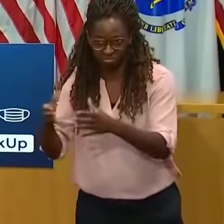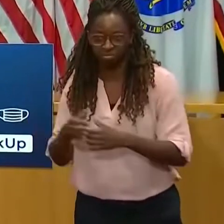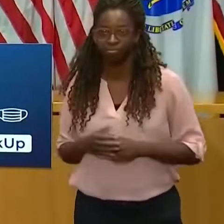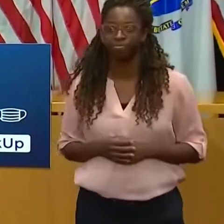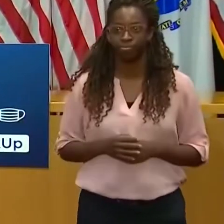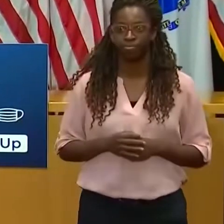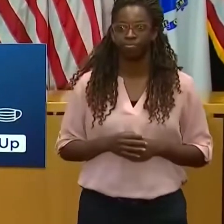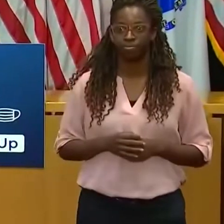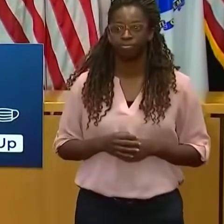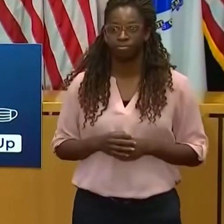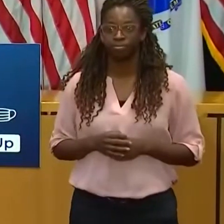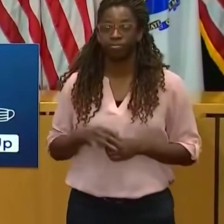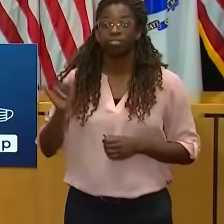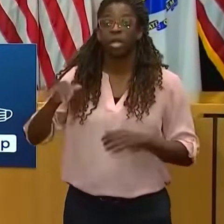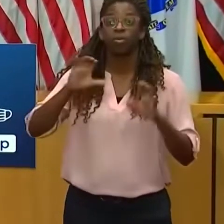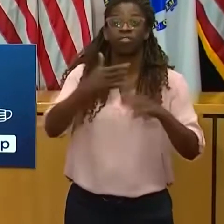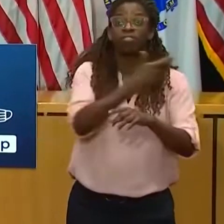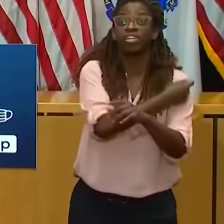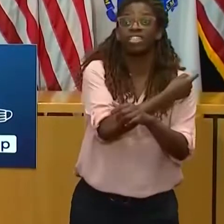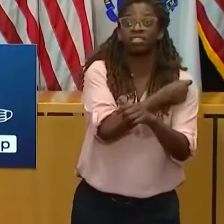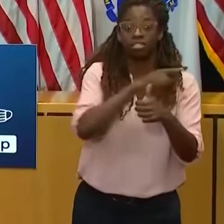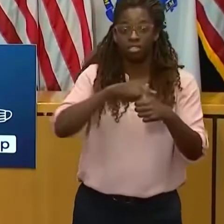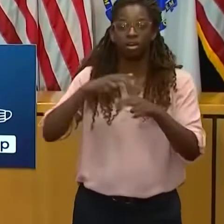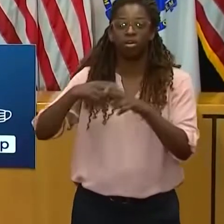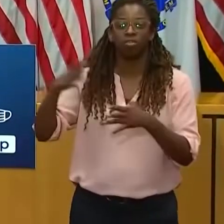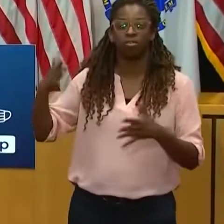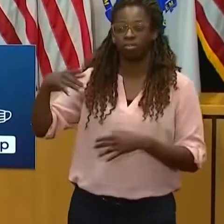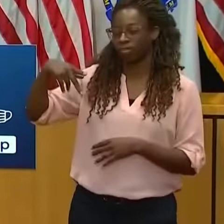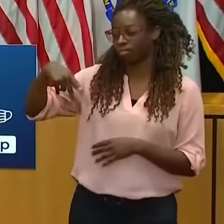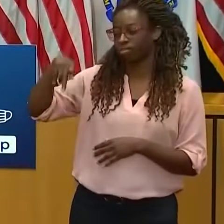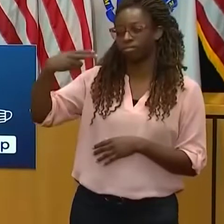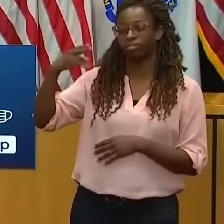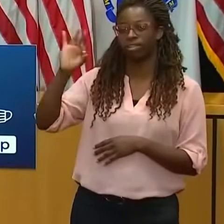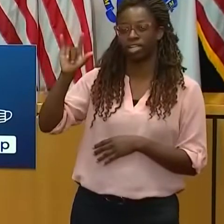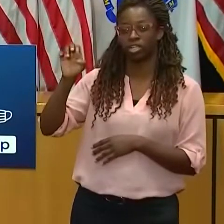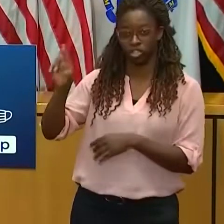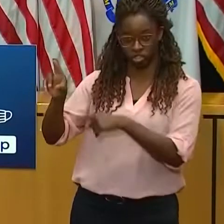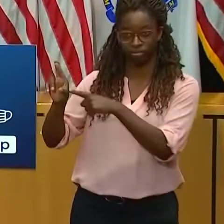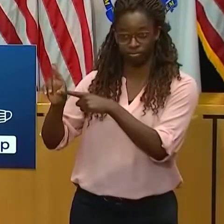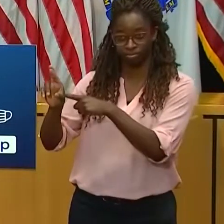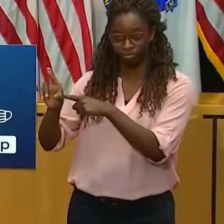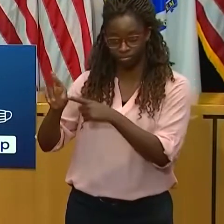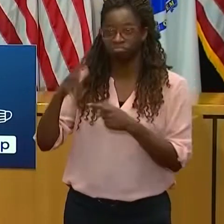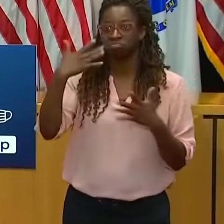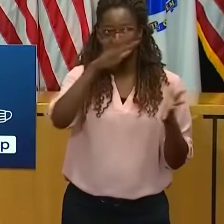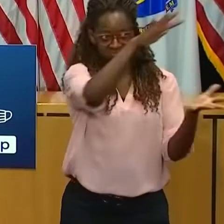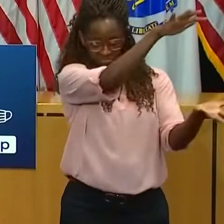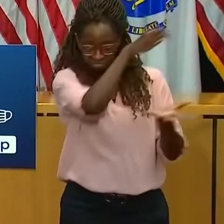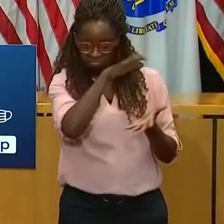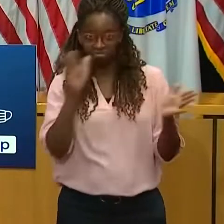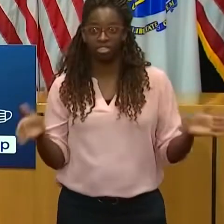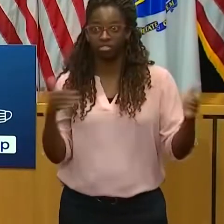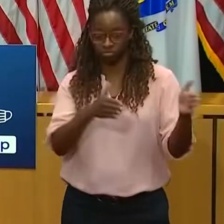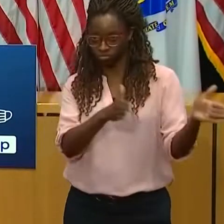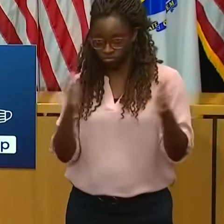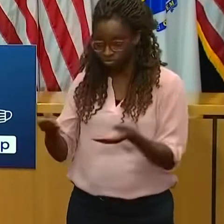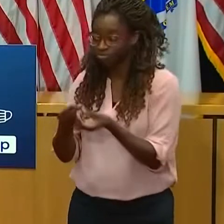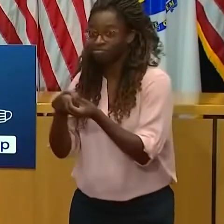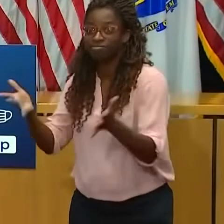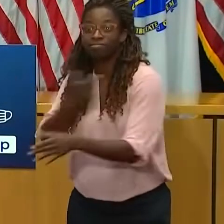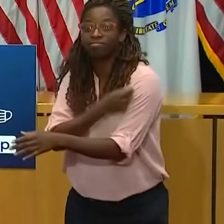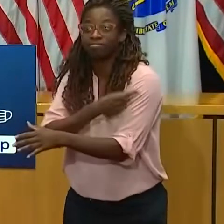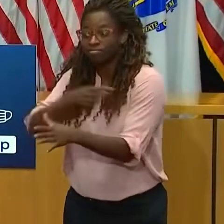Massachusetts. In total, 59,475 doses of the vaccine were distributed to hospitals.